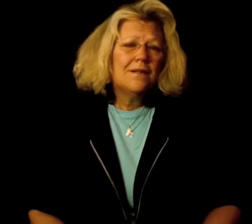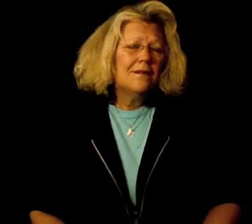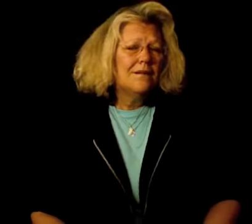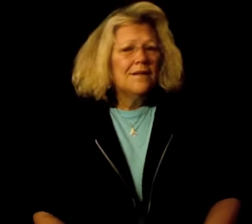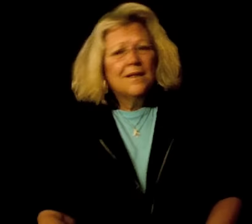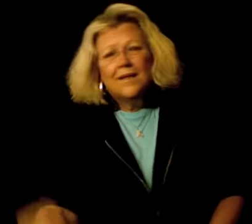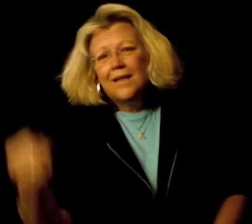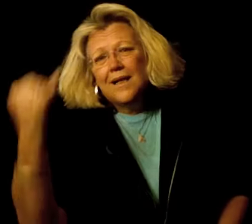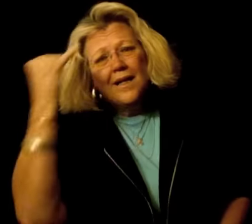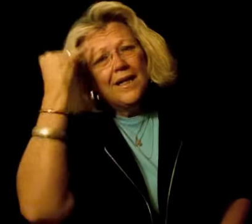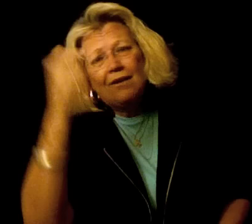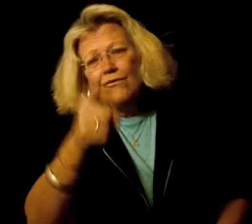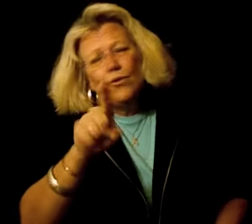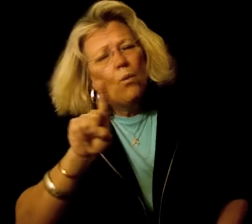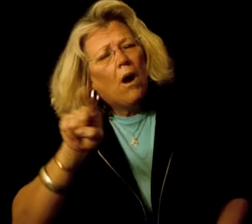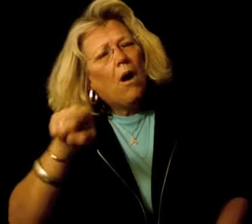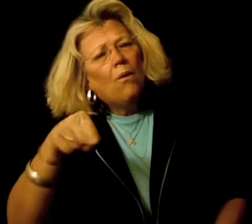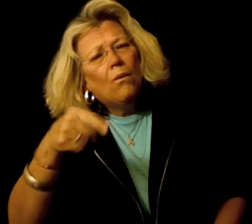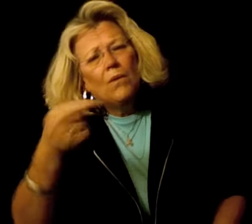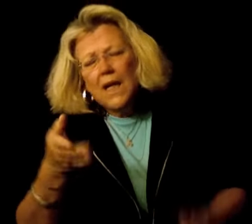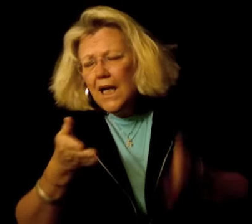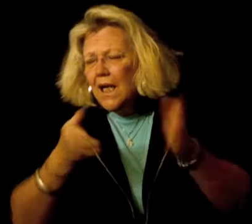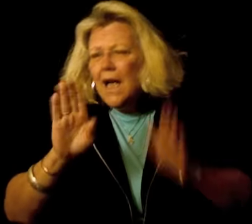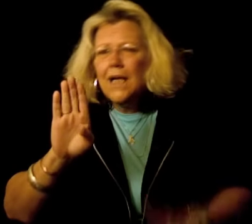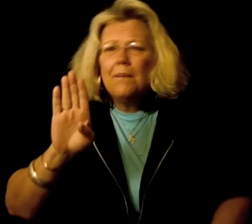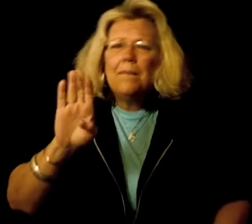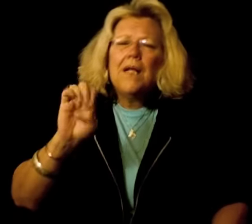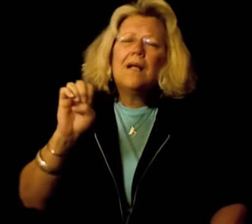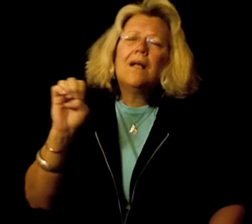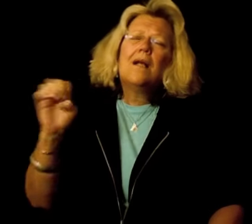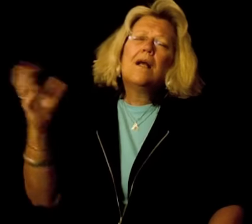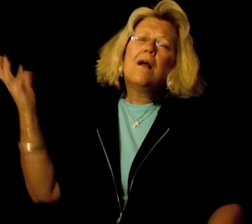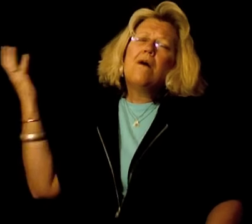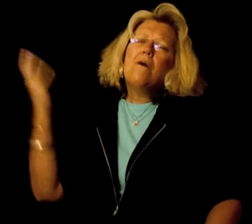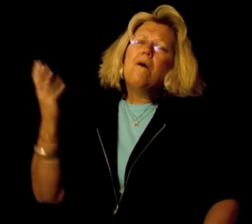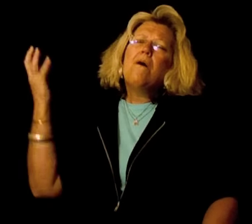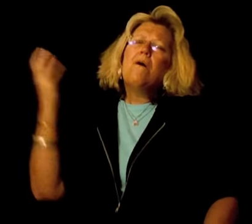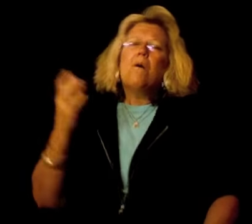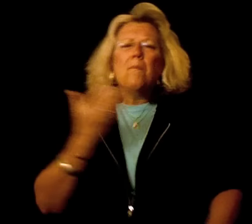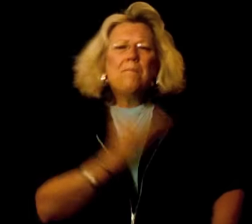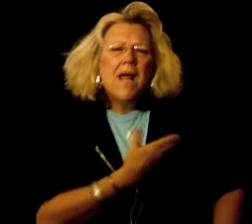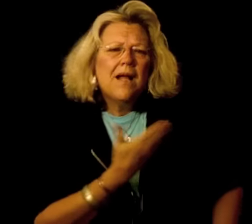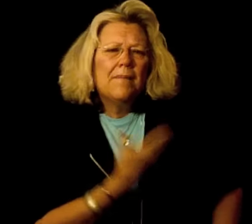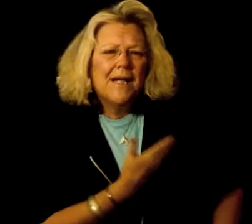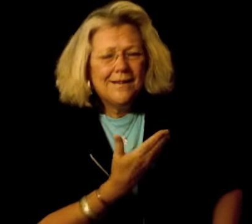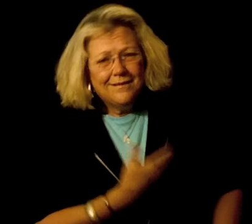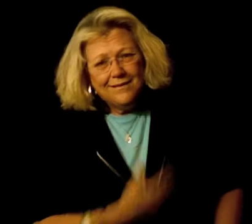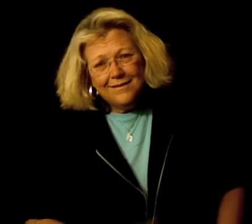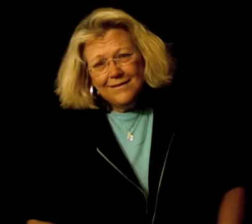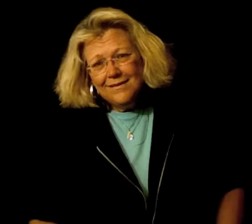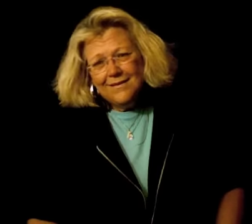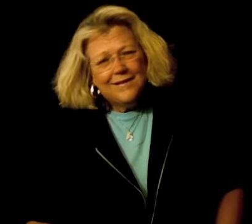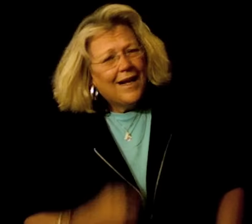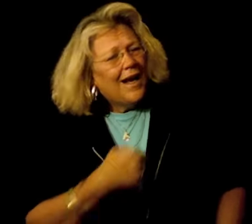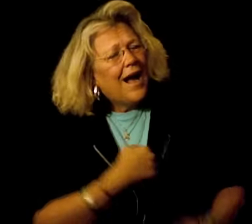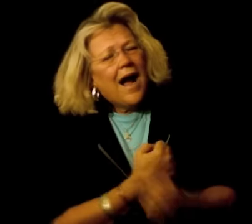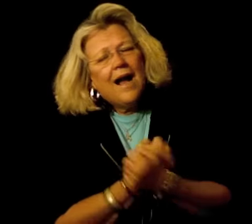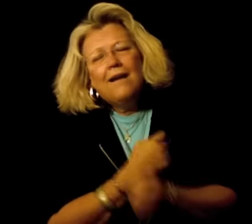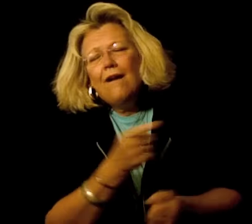if you'd only let it be. Baby, baby, you'd love